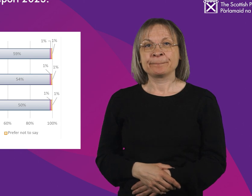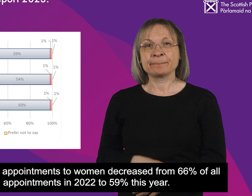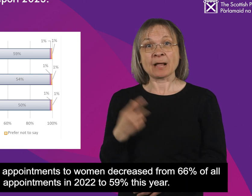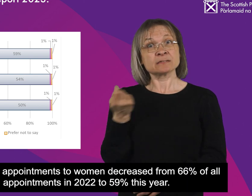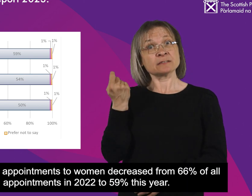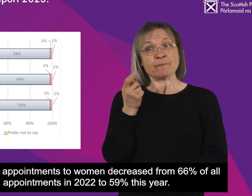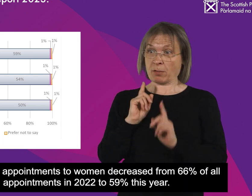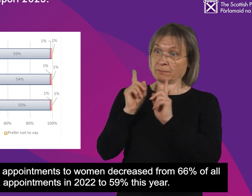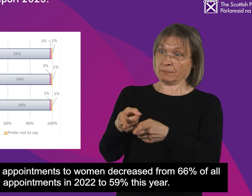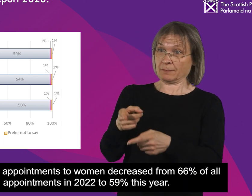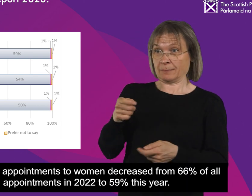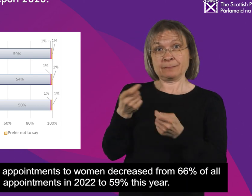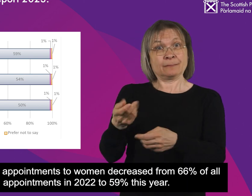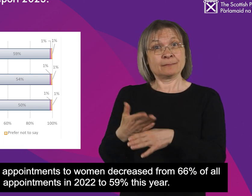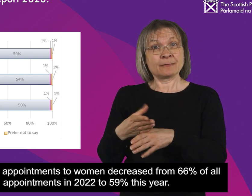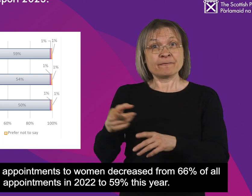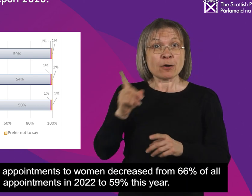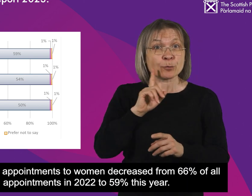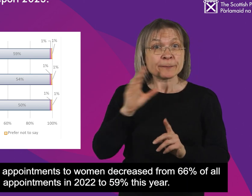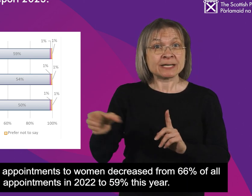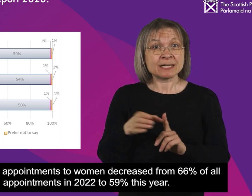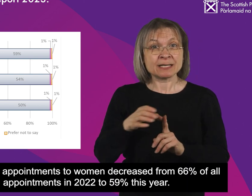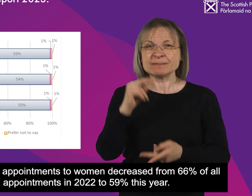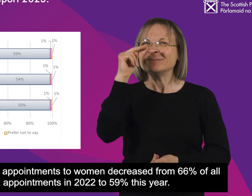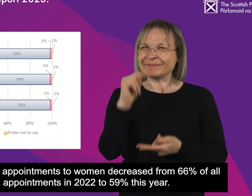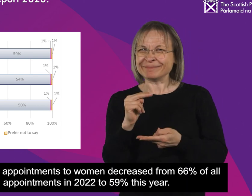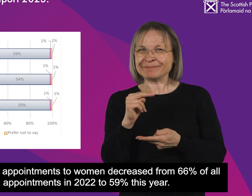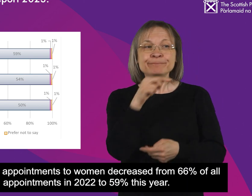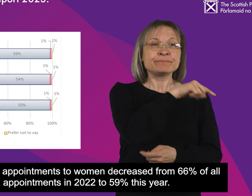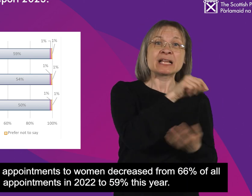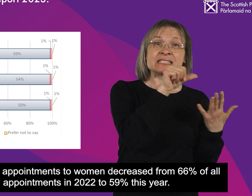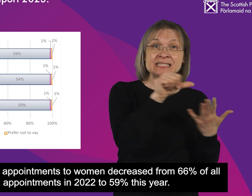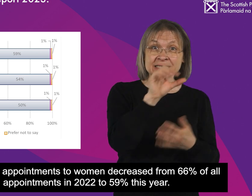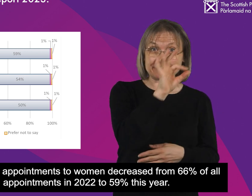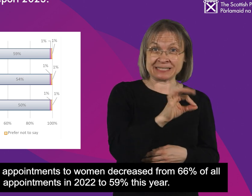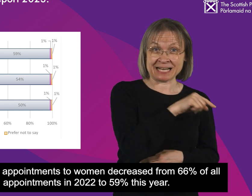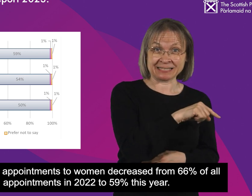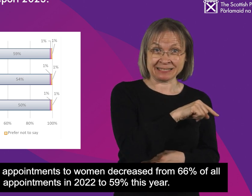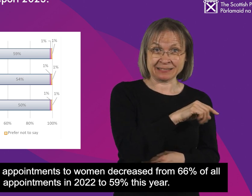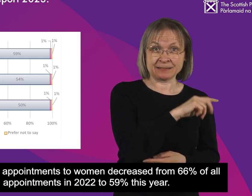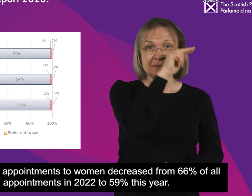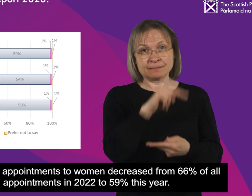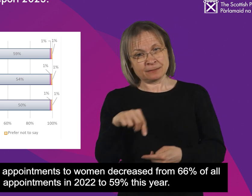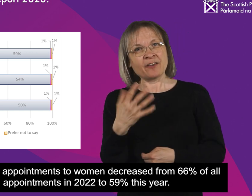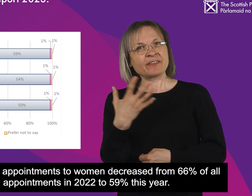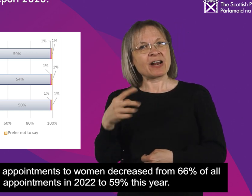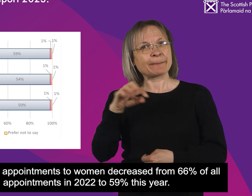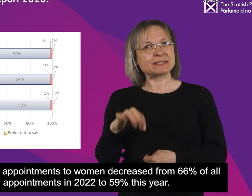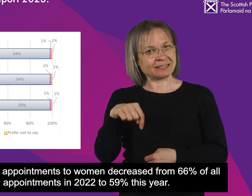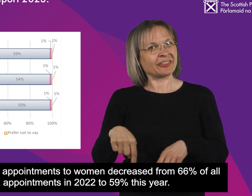Applications Successful appointments to women decreased from 66% of all appointments in 2022 to 59% this year.